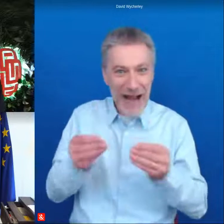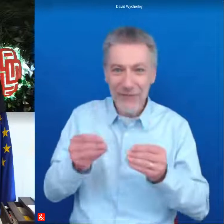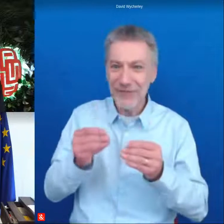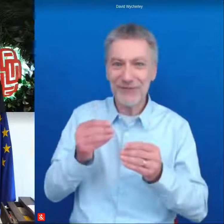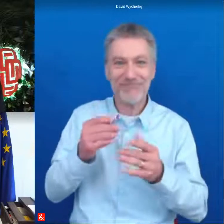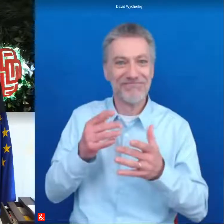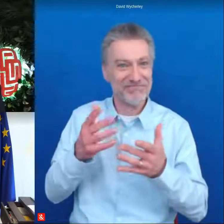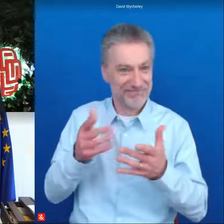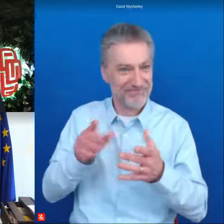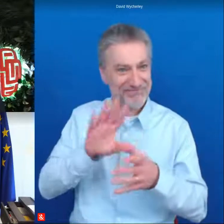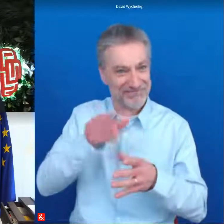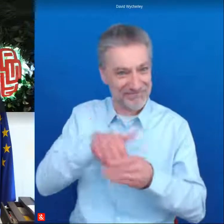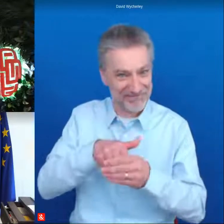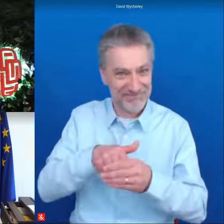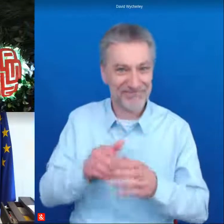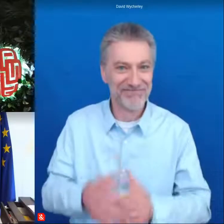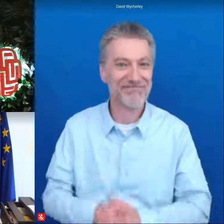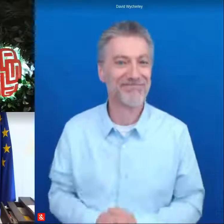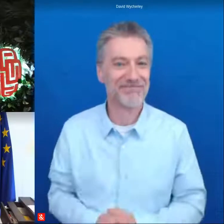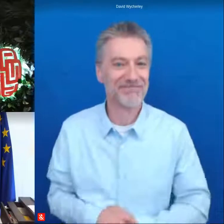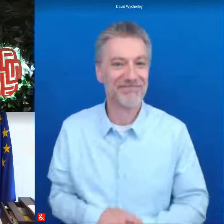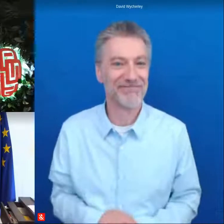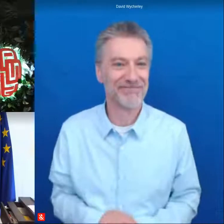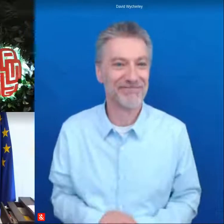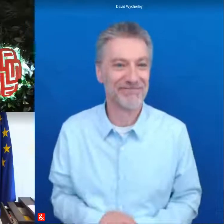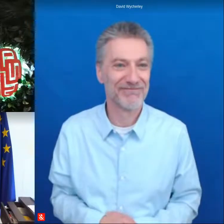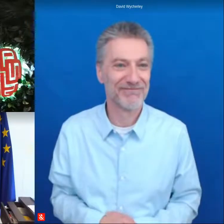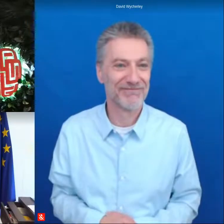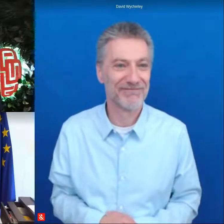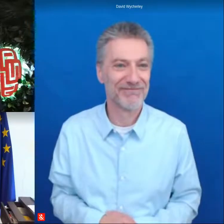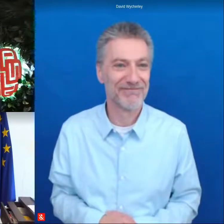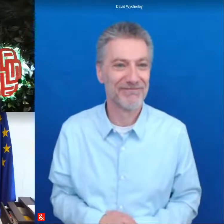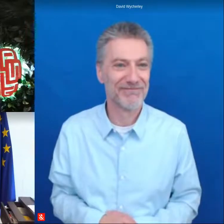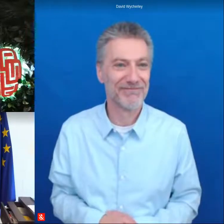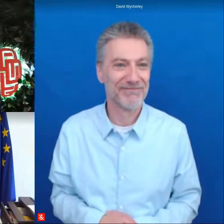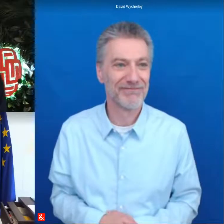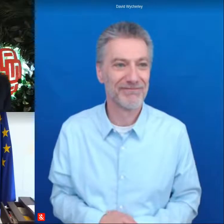europe which is amazing thank you thank you so much and nice evening to everyone